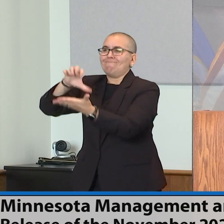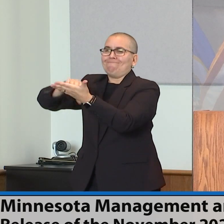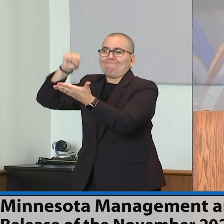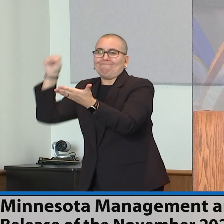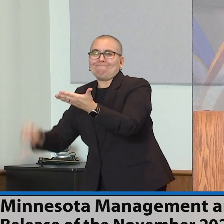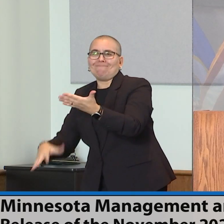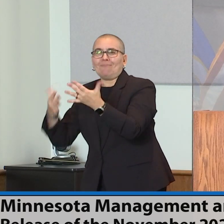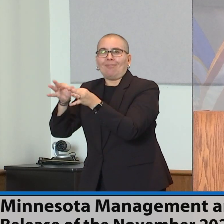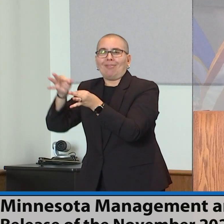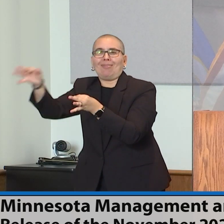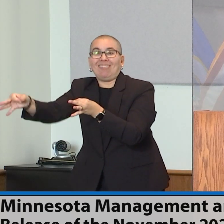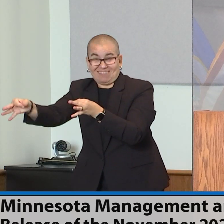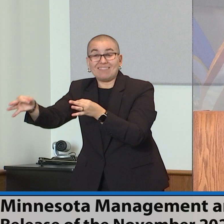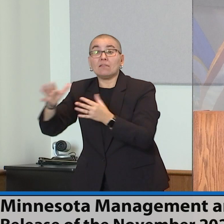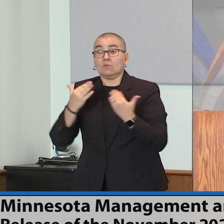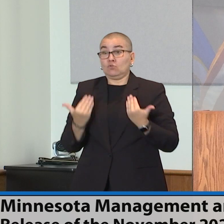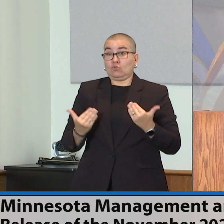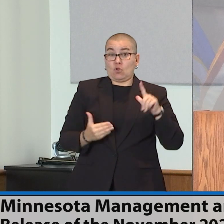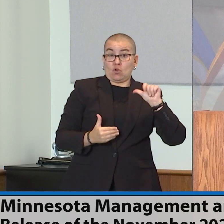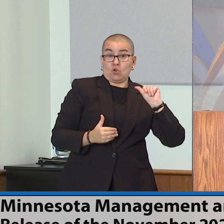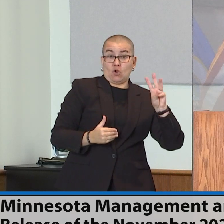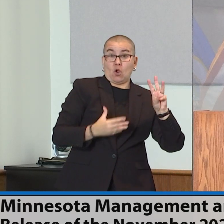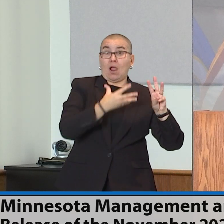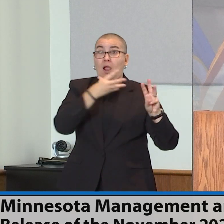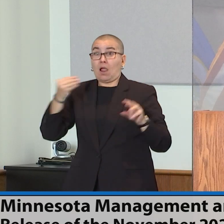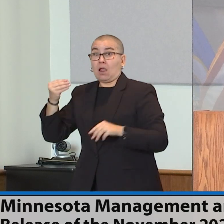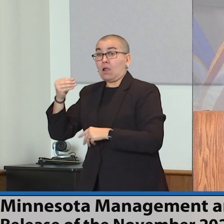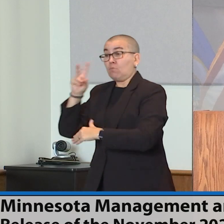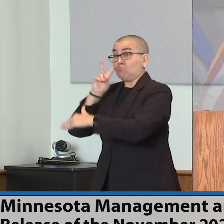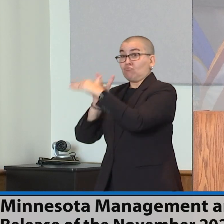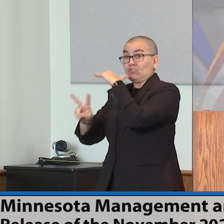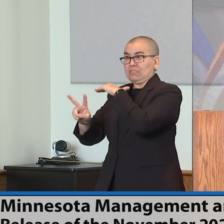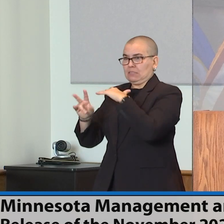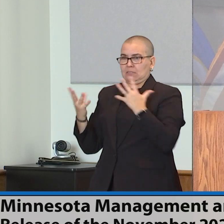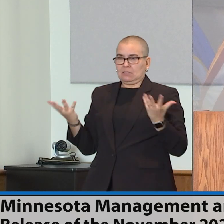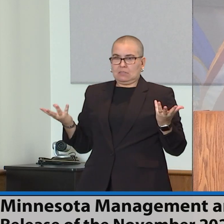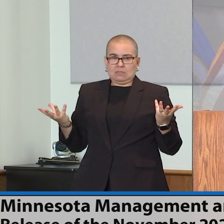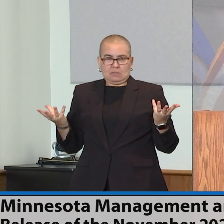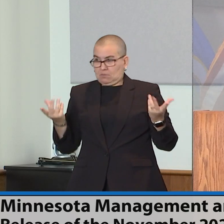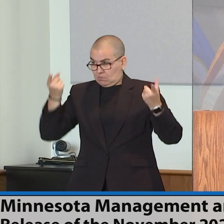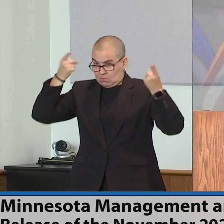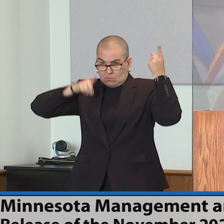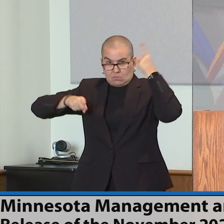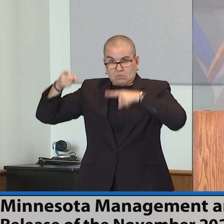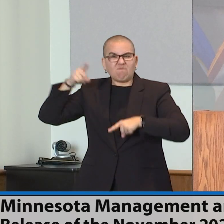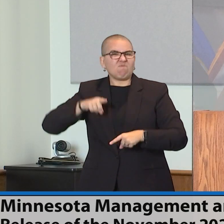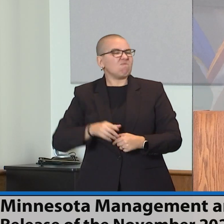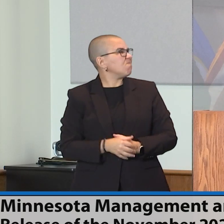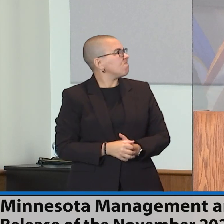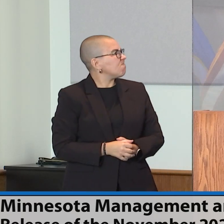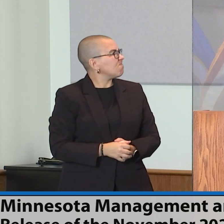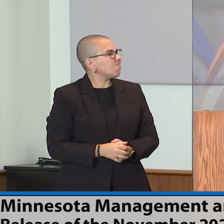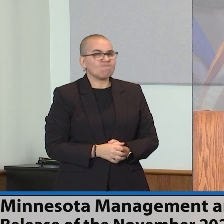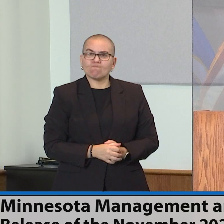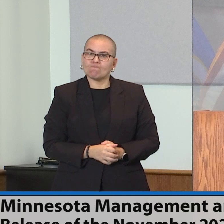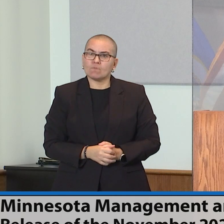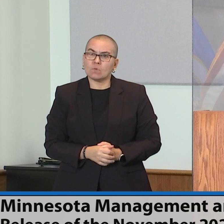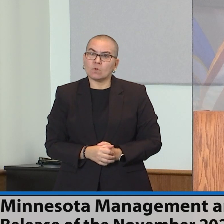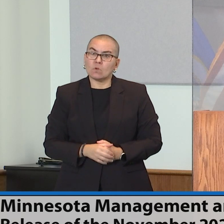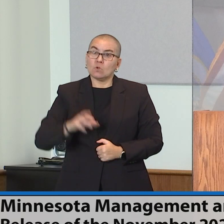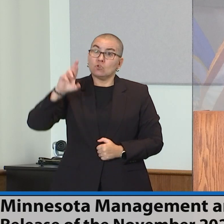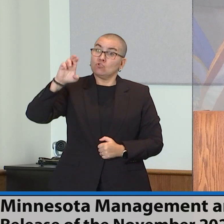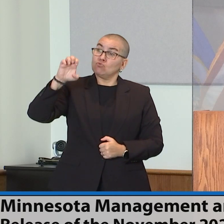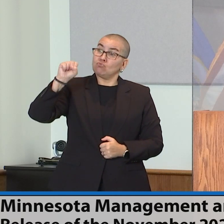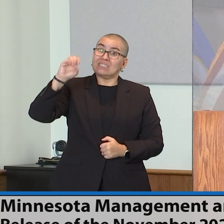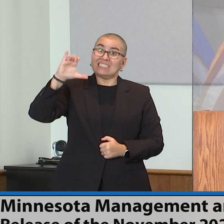projected size of the revenues and the risks that are associated with our revenue estimates. The recession, as Dr.